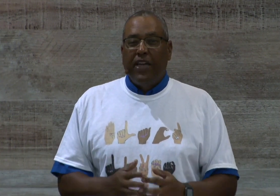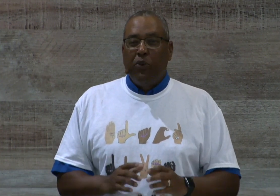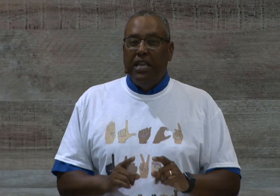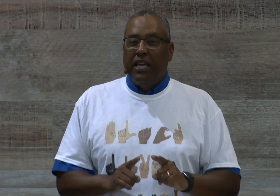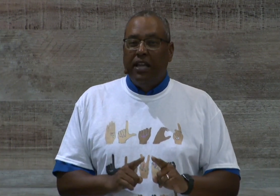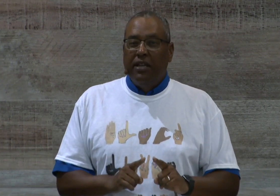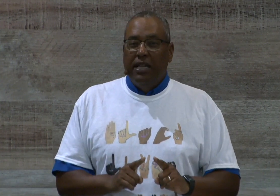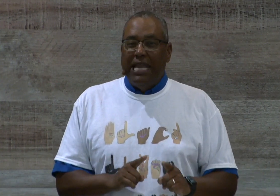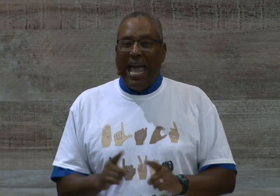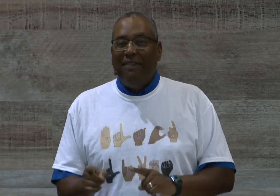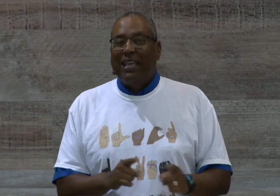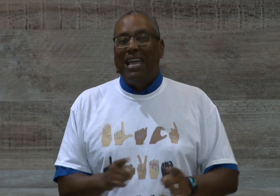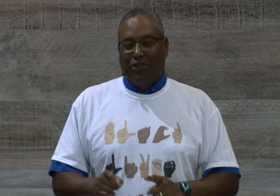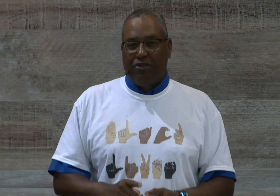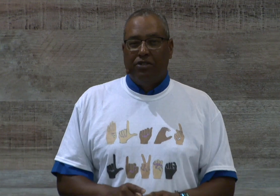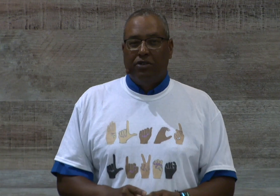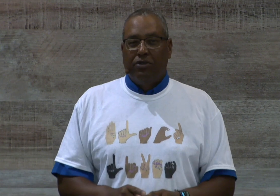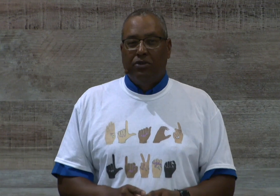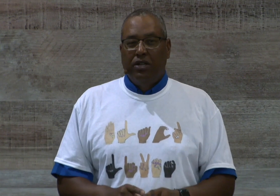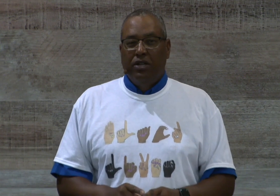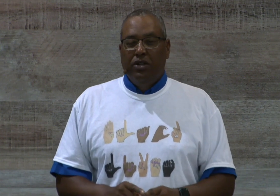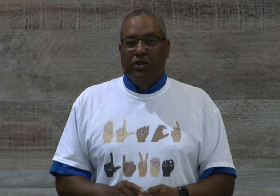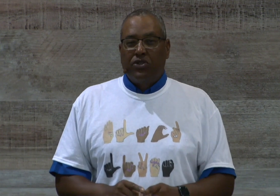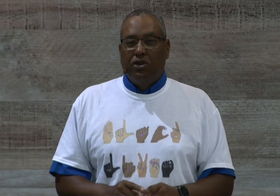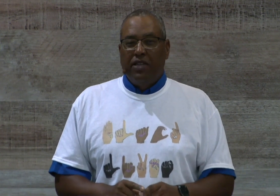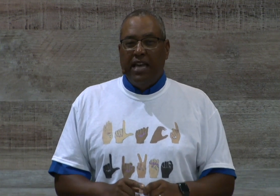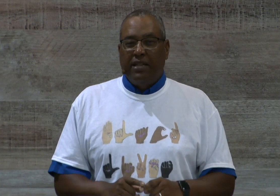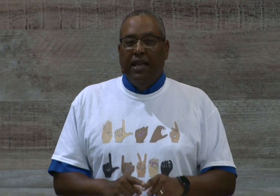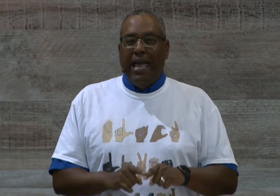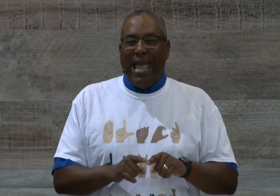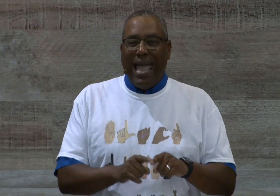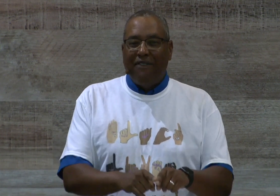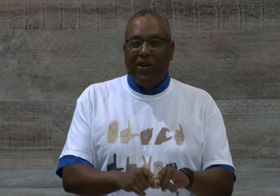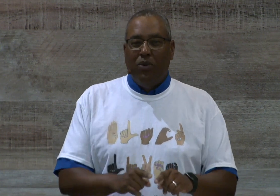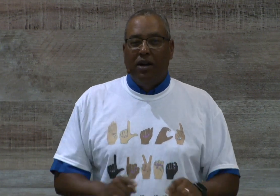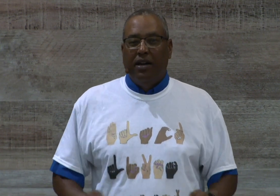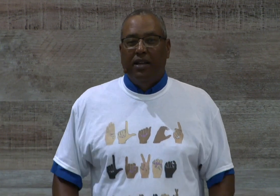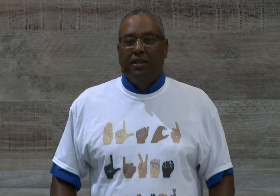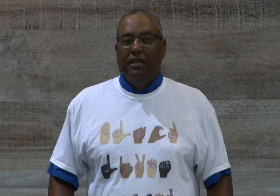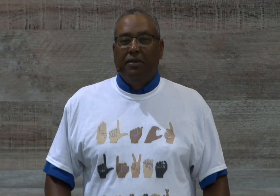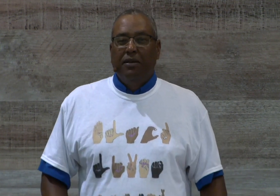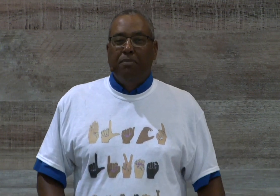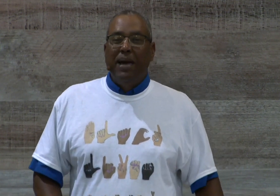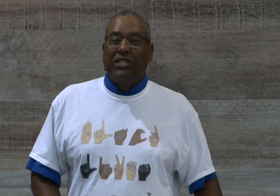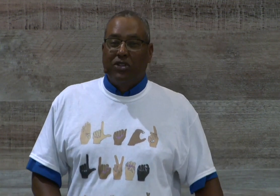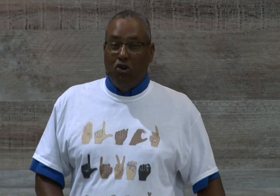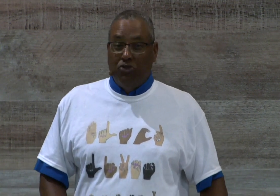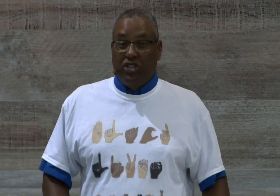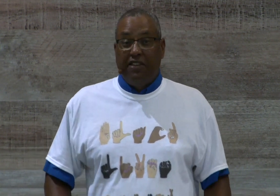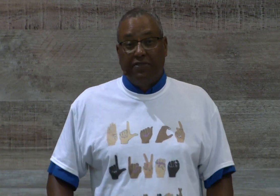we can navigate through so that everyone makes it home safely.